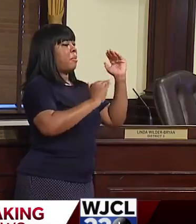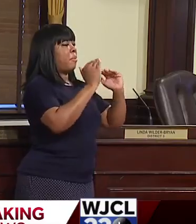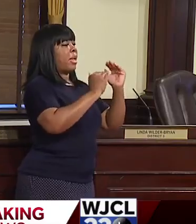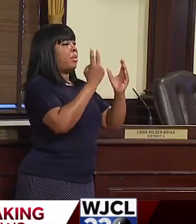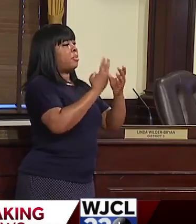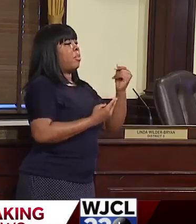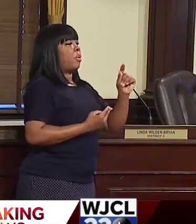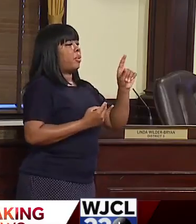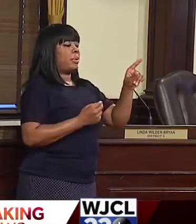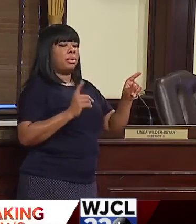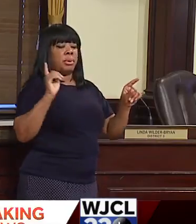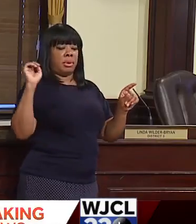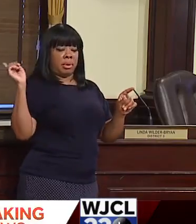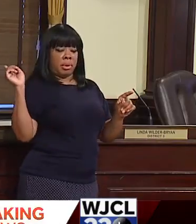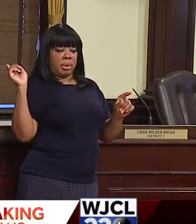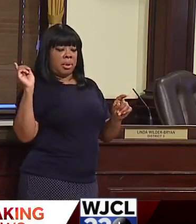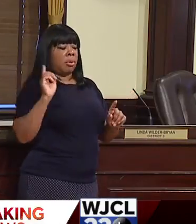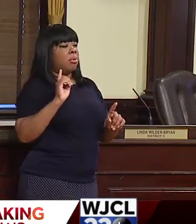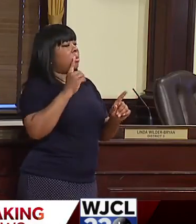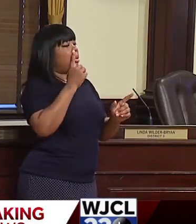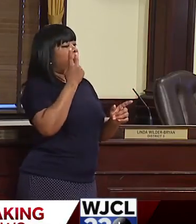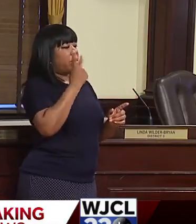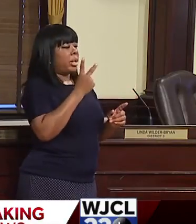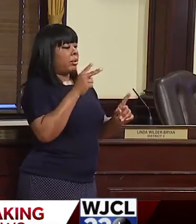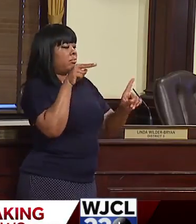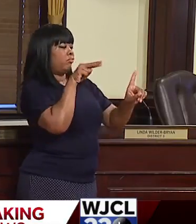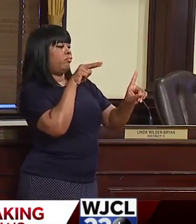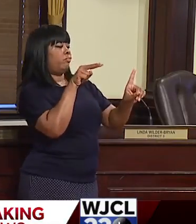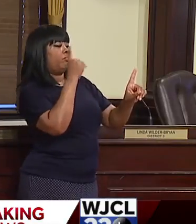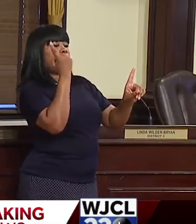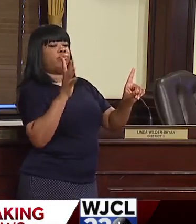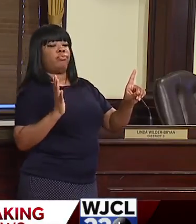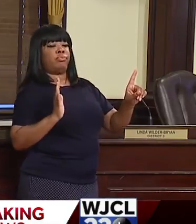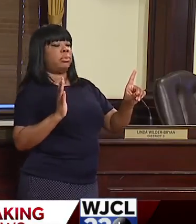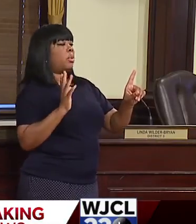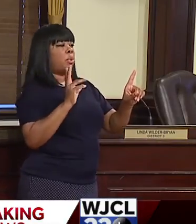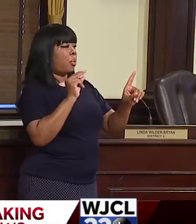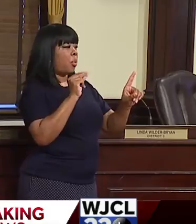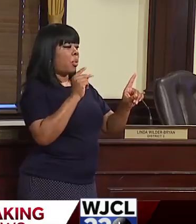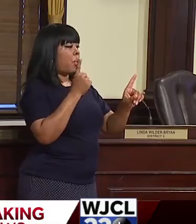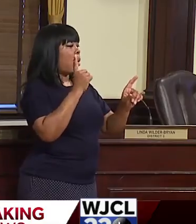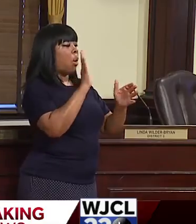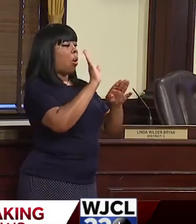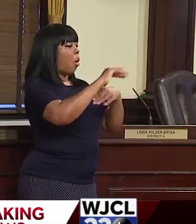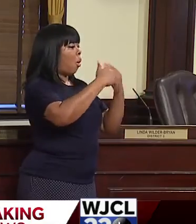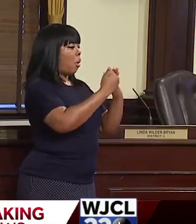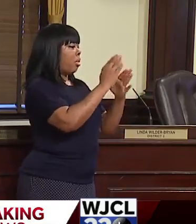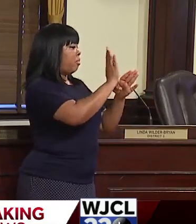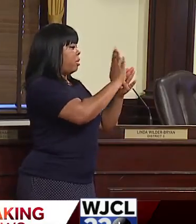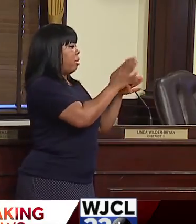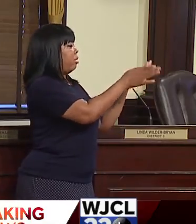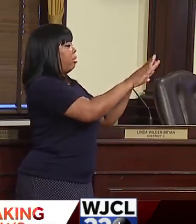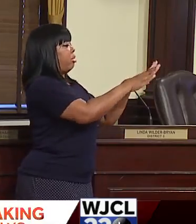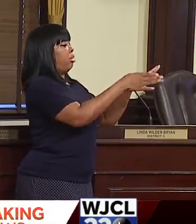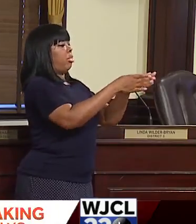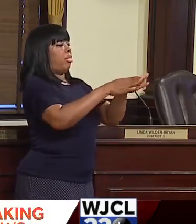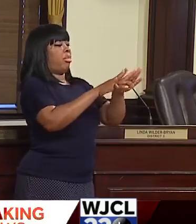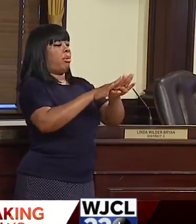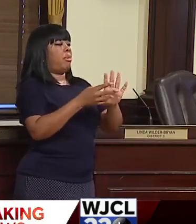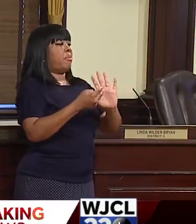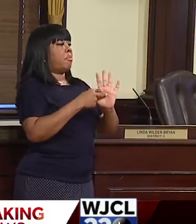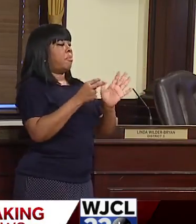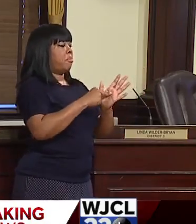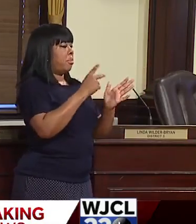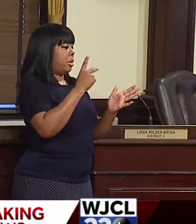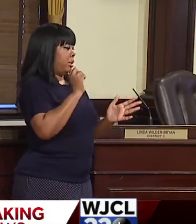just see one side of the equation. We could shut down every business in the city. Well, what does that